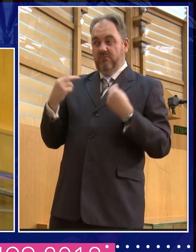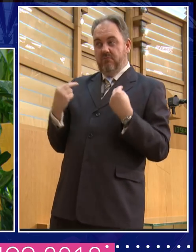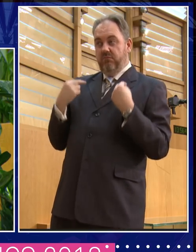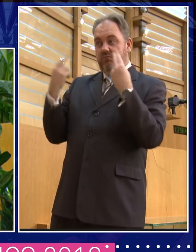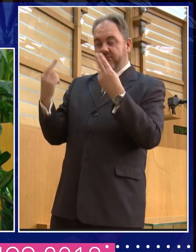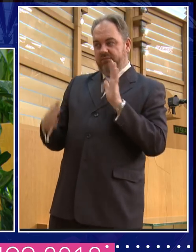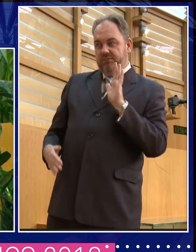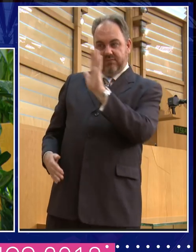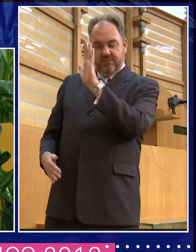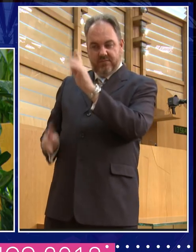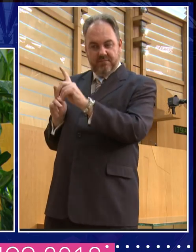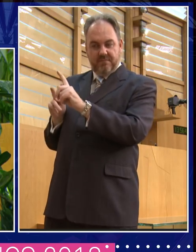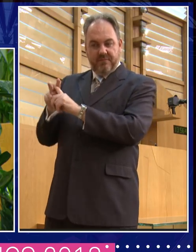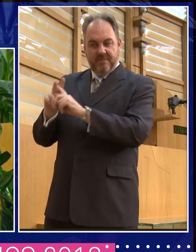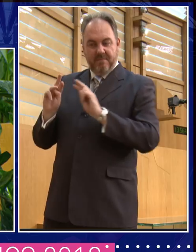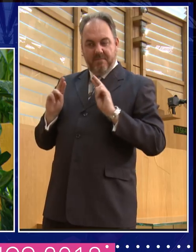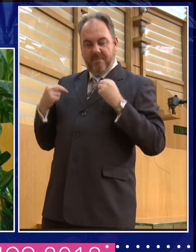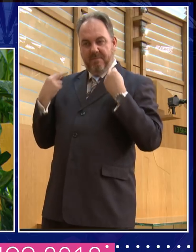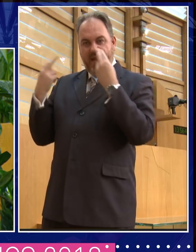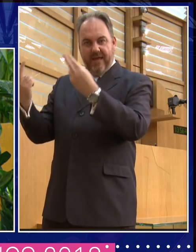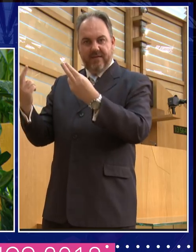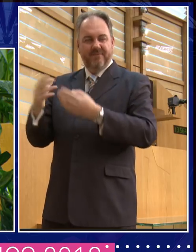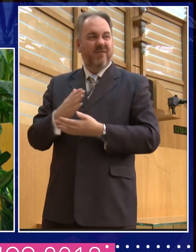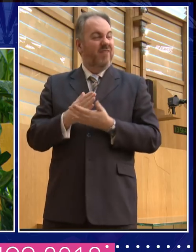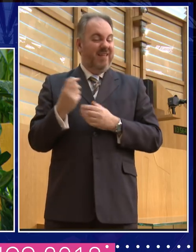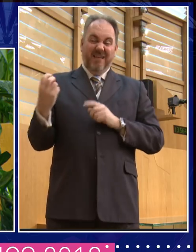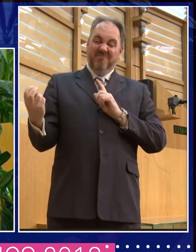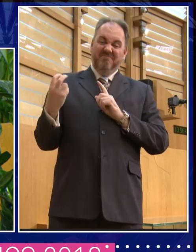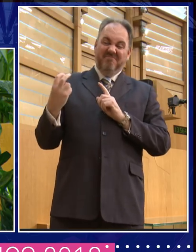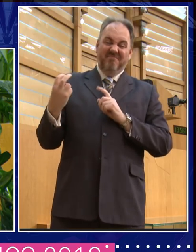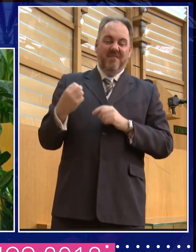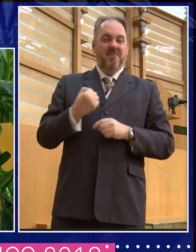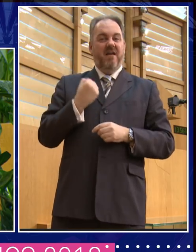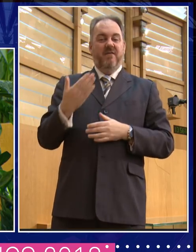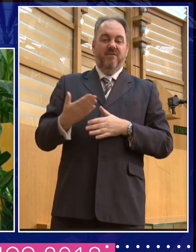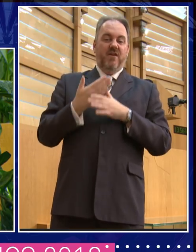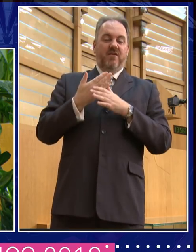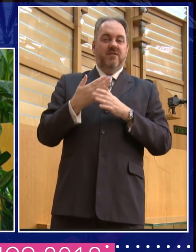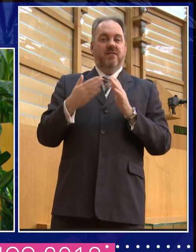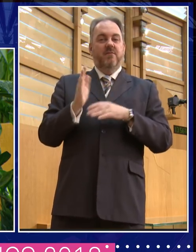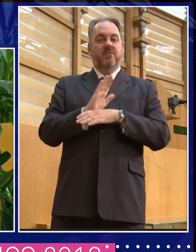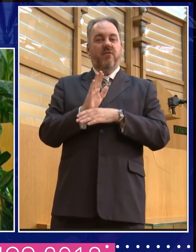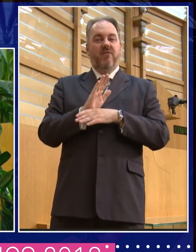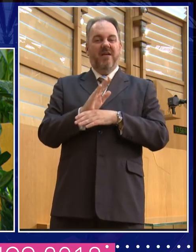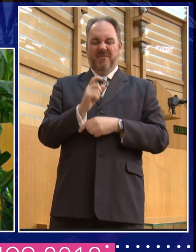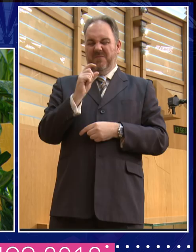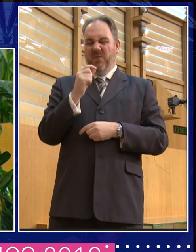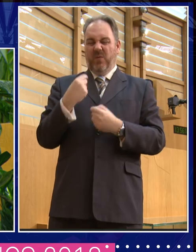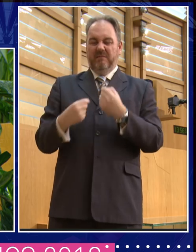Yeah, it was after... He had a little go at me after my first television programme on Pompeii, a minor go. And then he